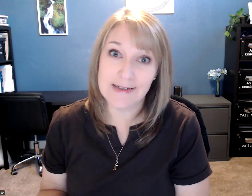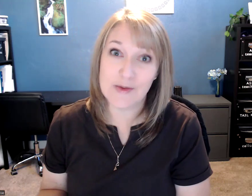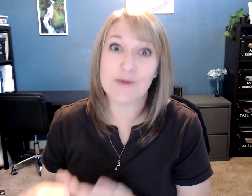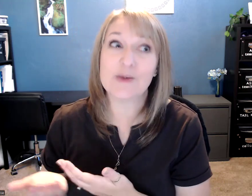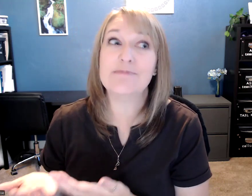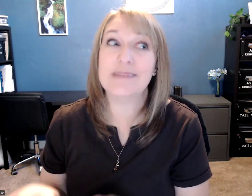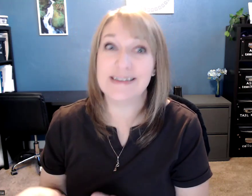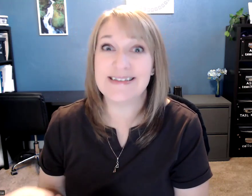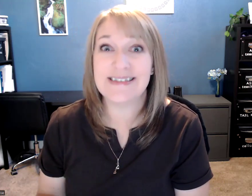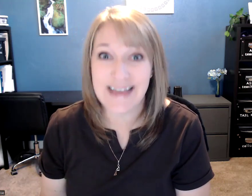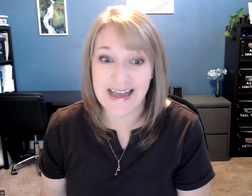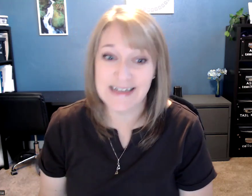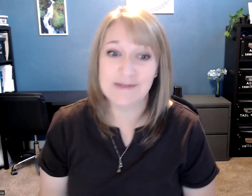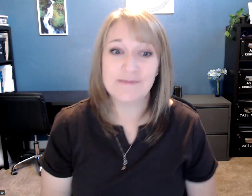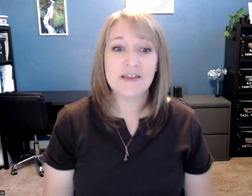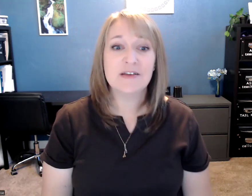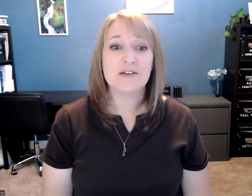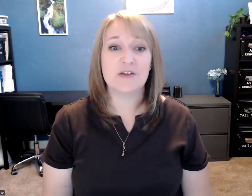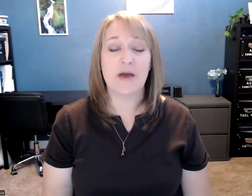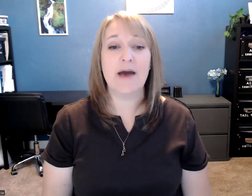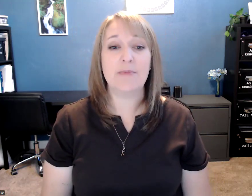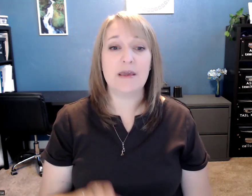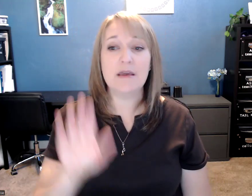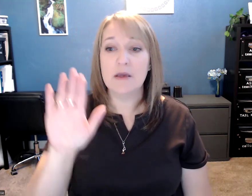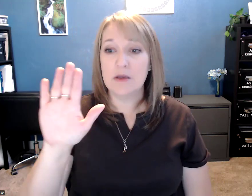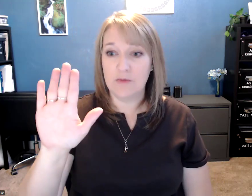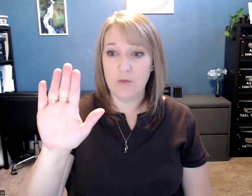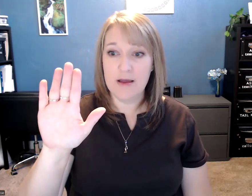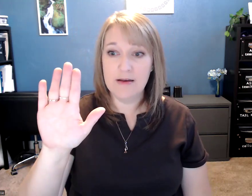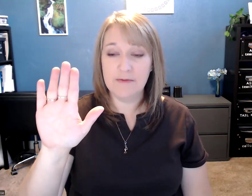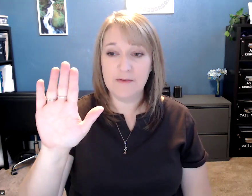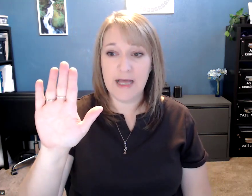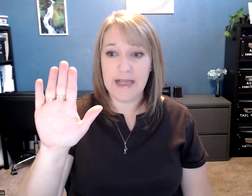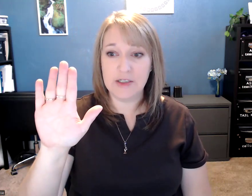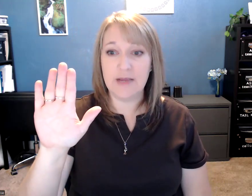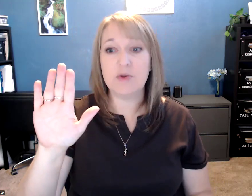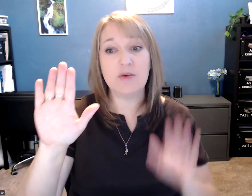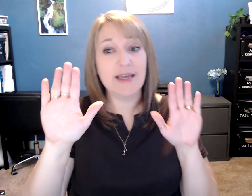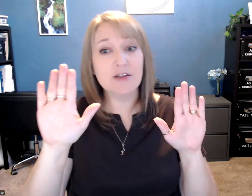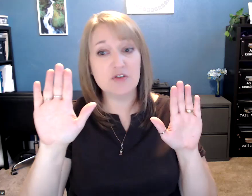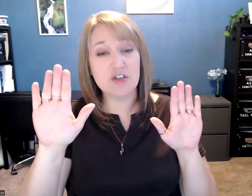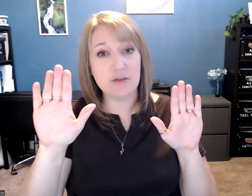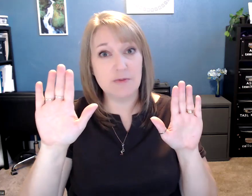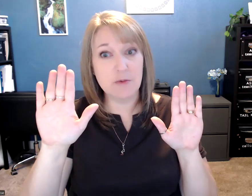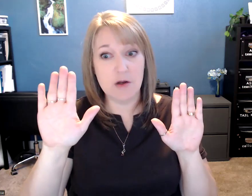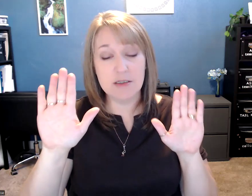so that it really means sad. So happy. You have one flat handshake. You can use two if you want.